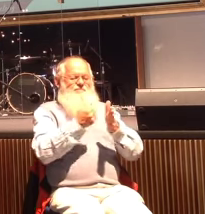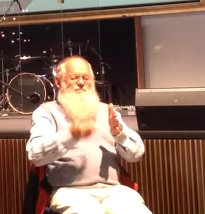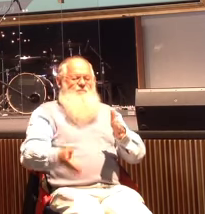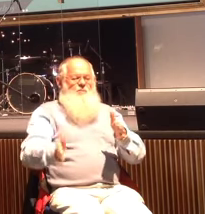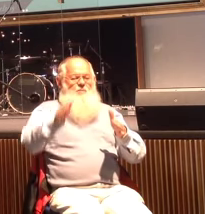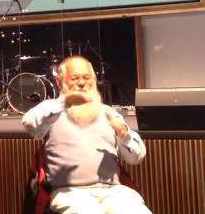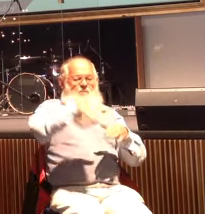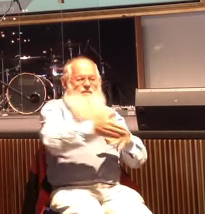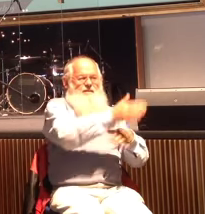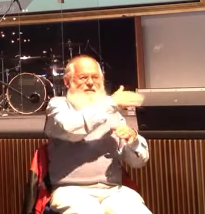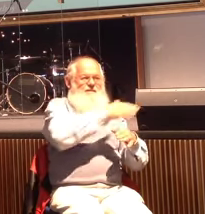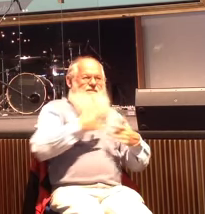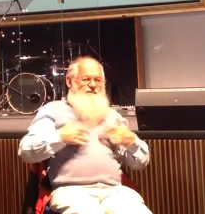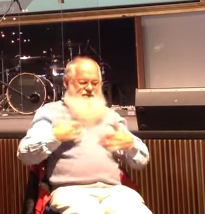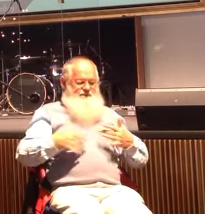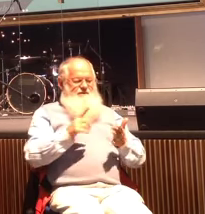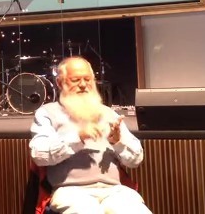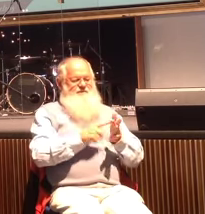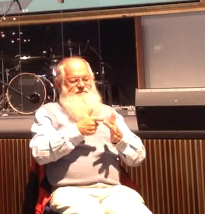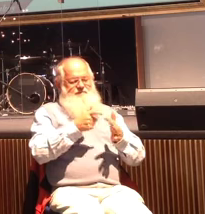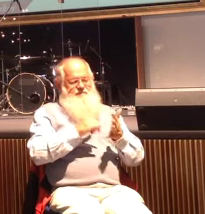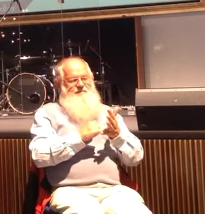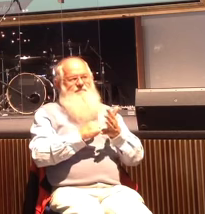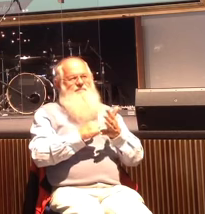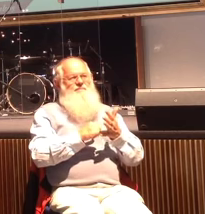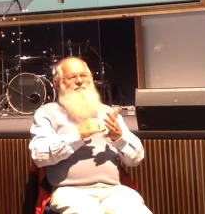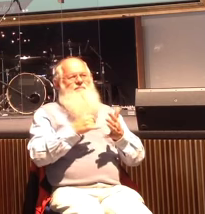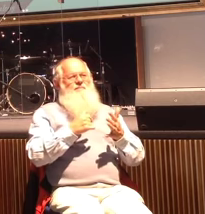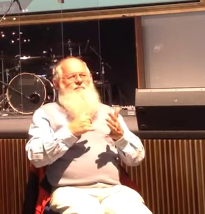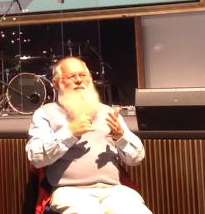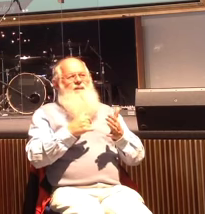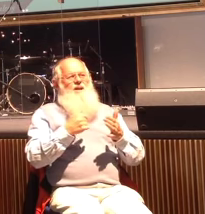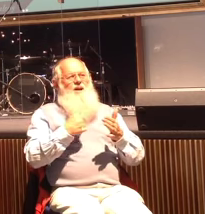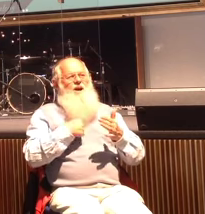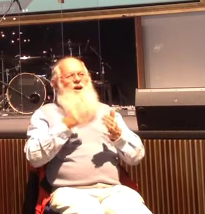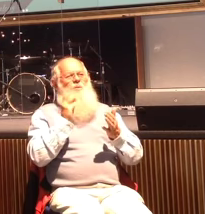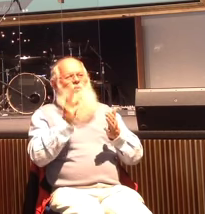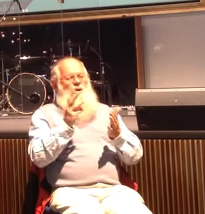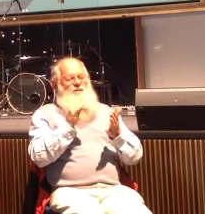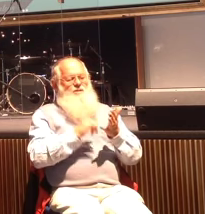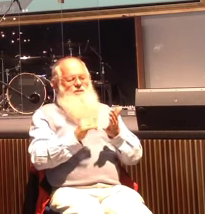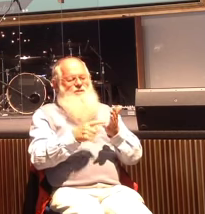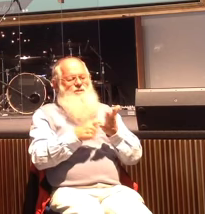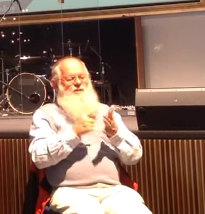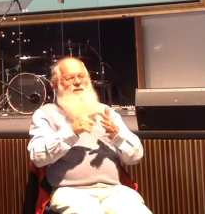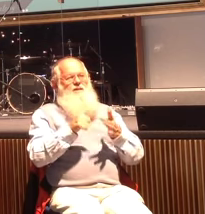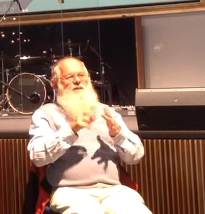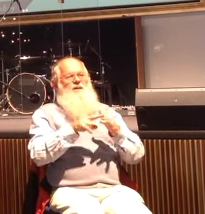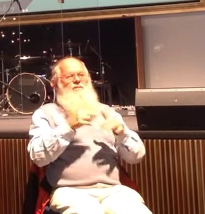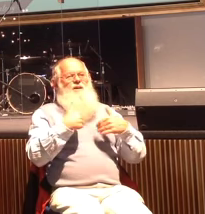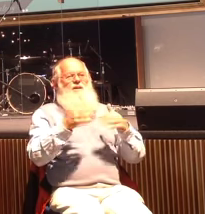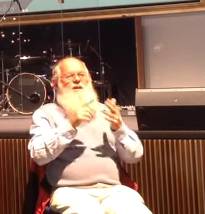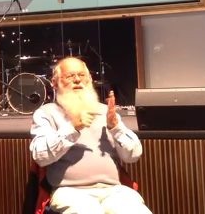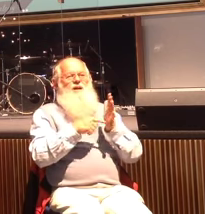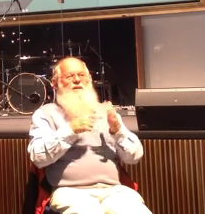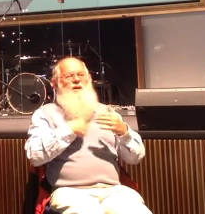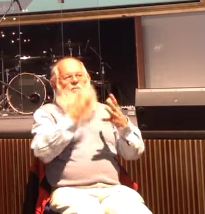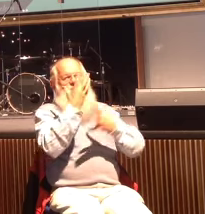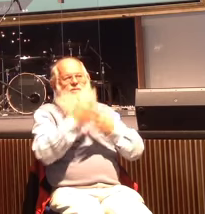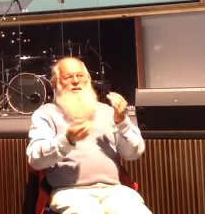and we had these life jackets on us. I was absolutely adamant that if I went out the boat, I would drown and die, because it was like at